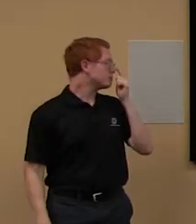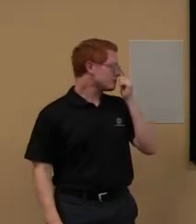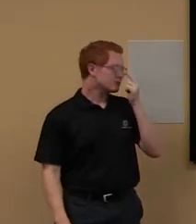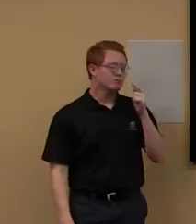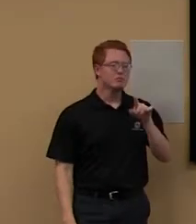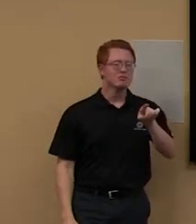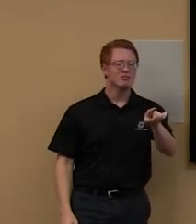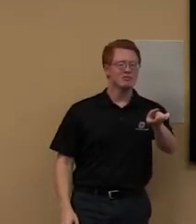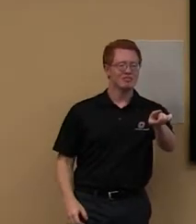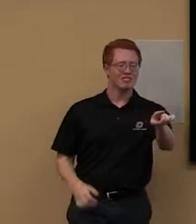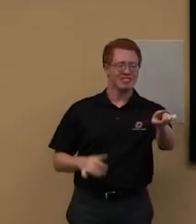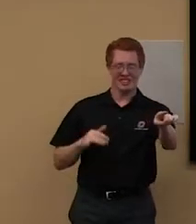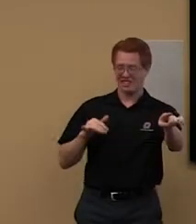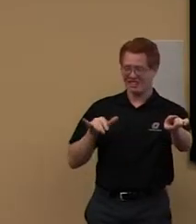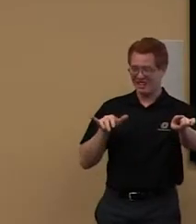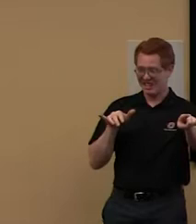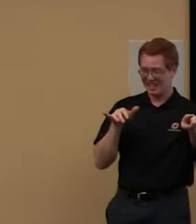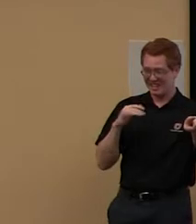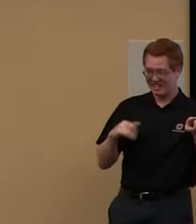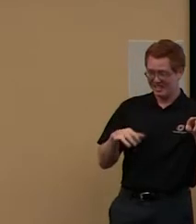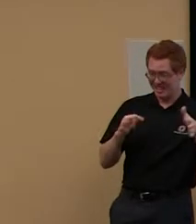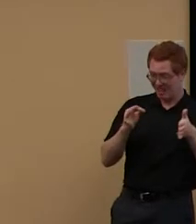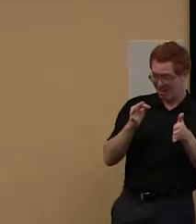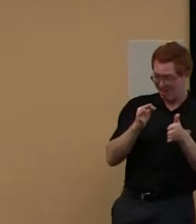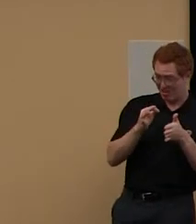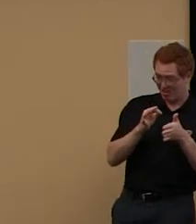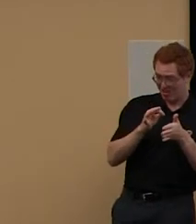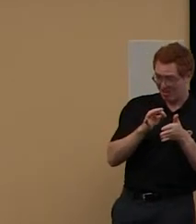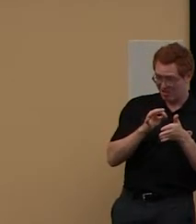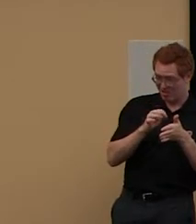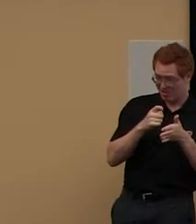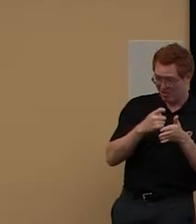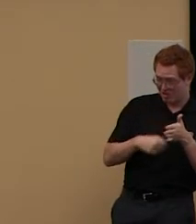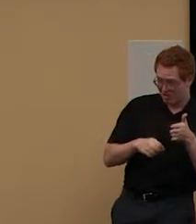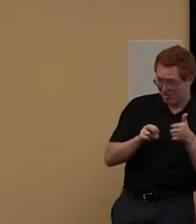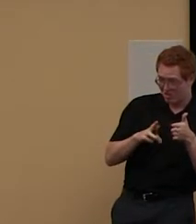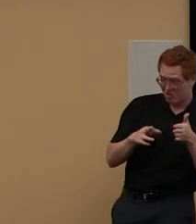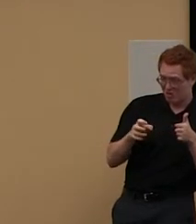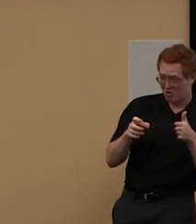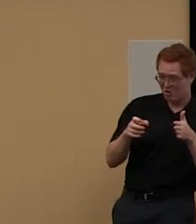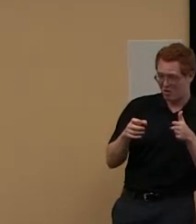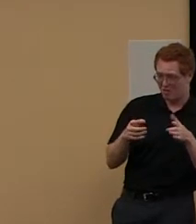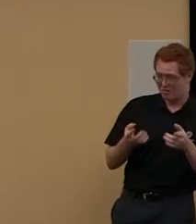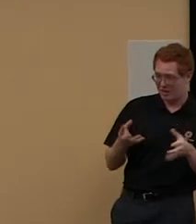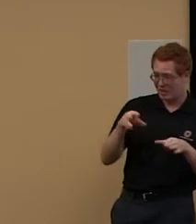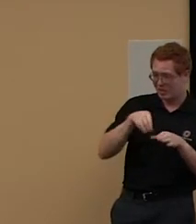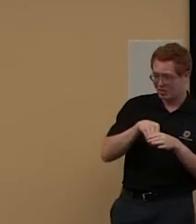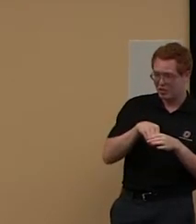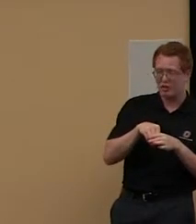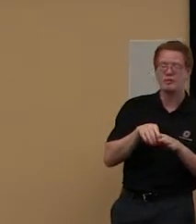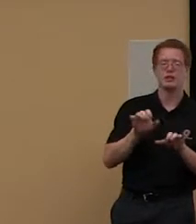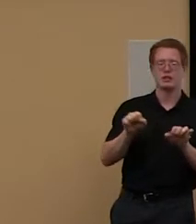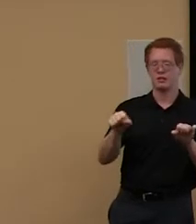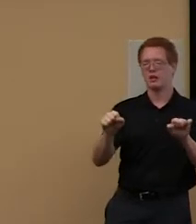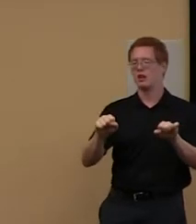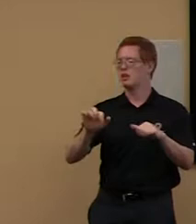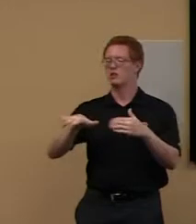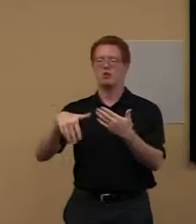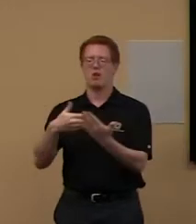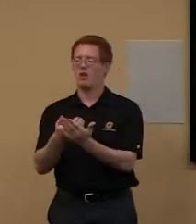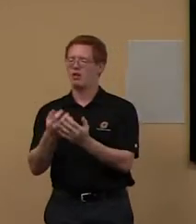Does that cost, or is that in part of the? Yeah, all, all of this is totally free to you. So,